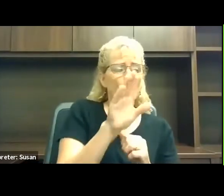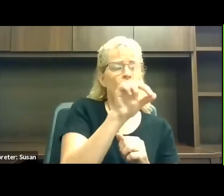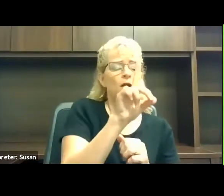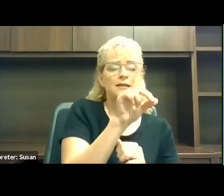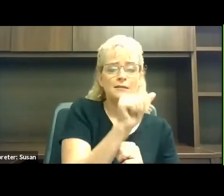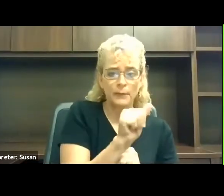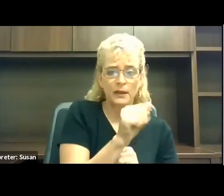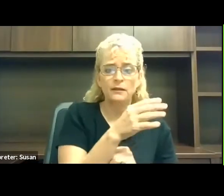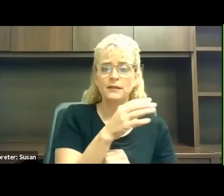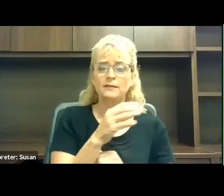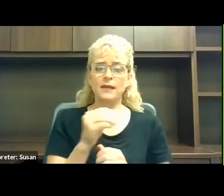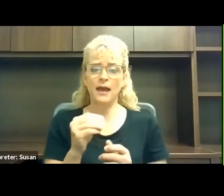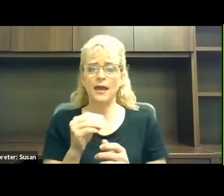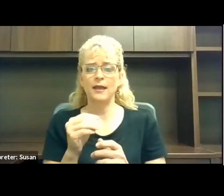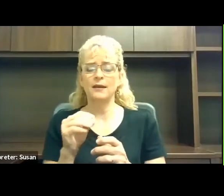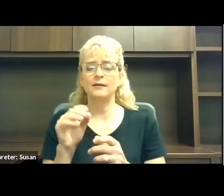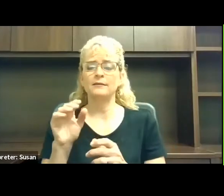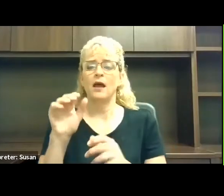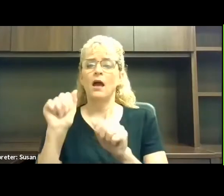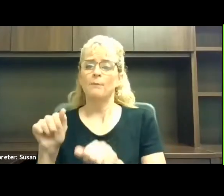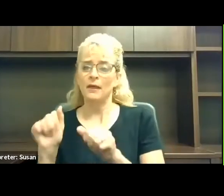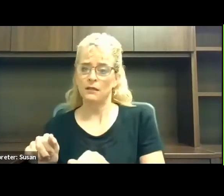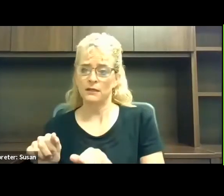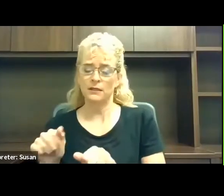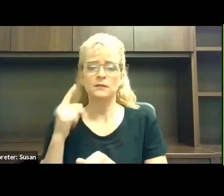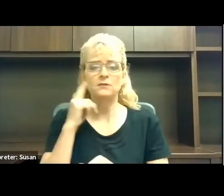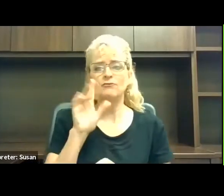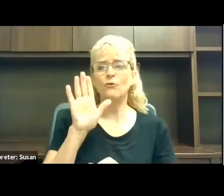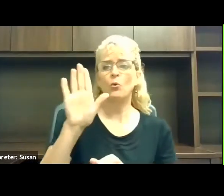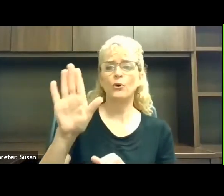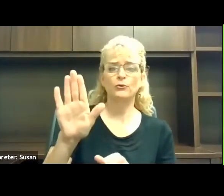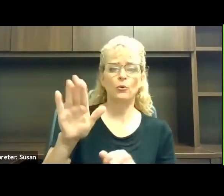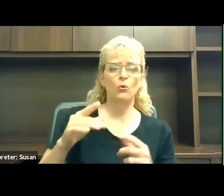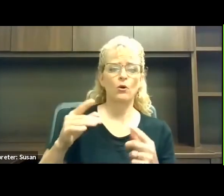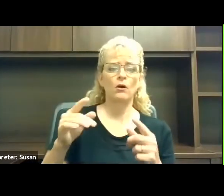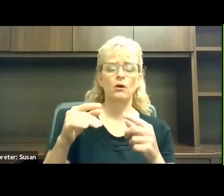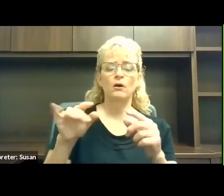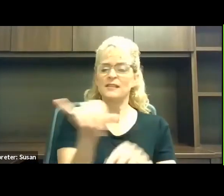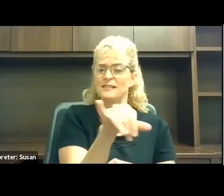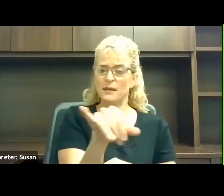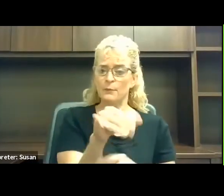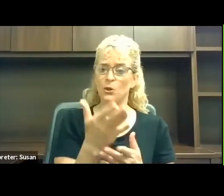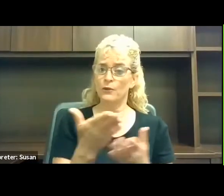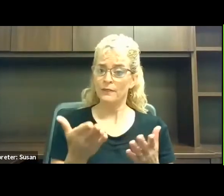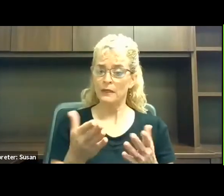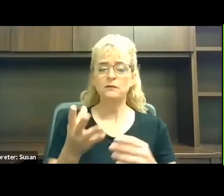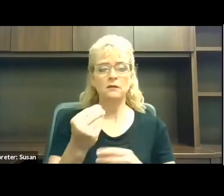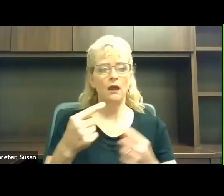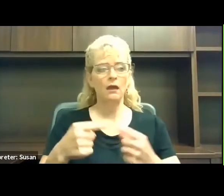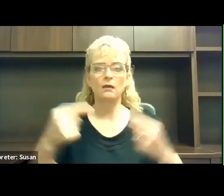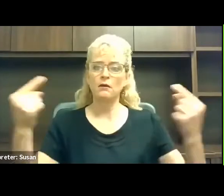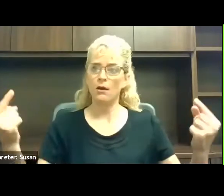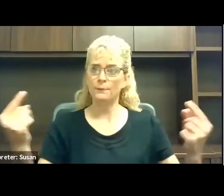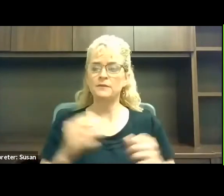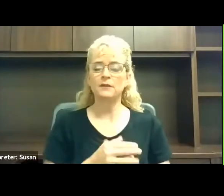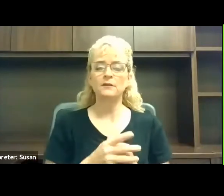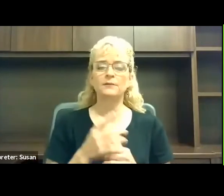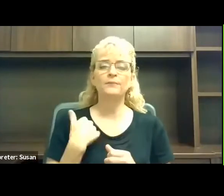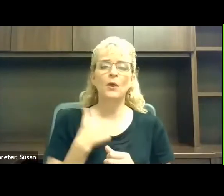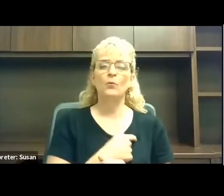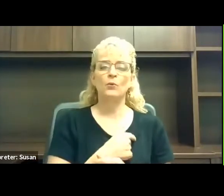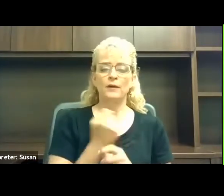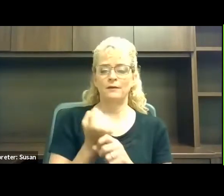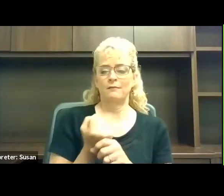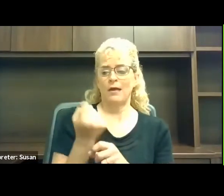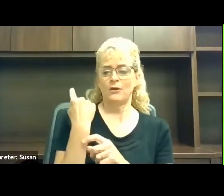and our differences, for your past courage and future dreams. Last year, we celebrated